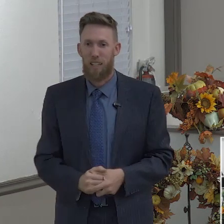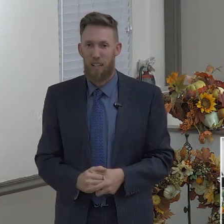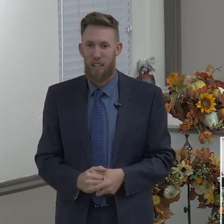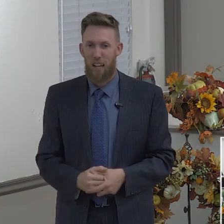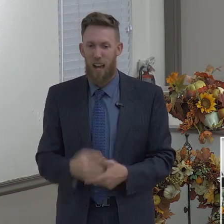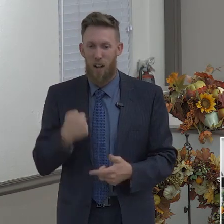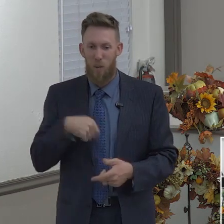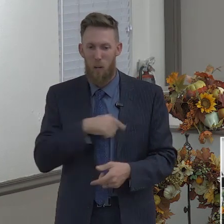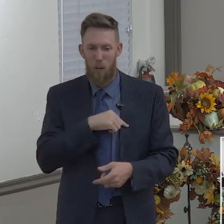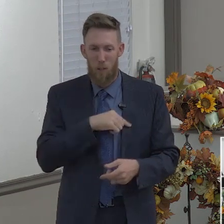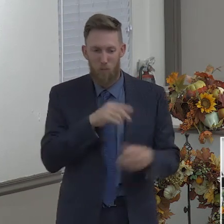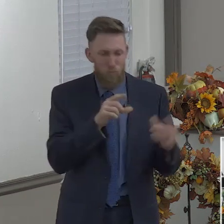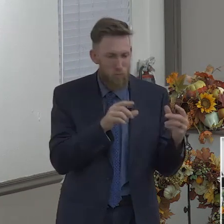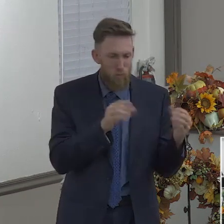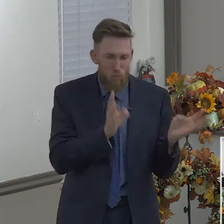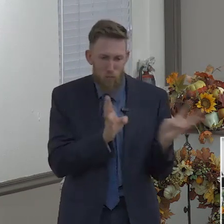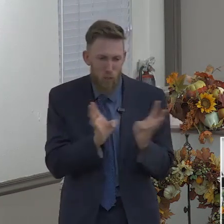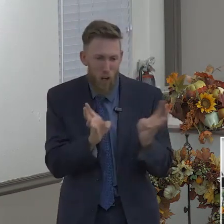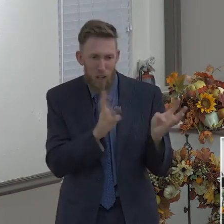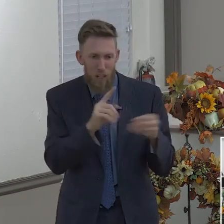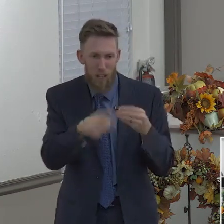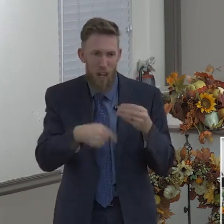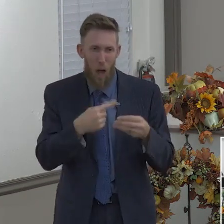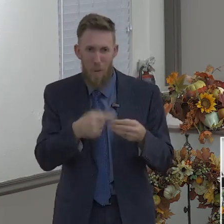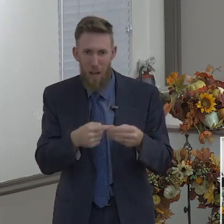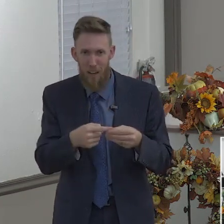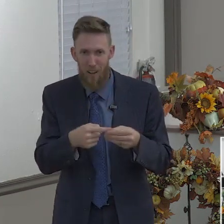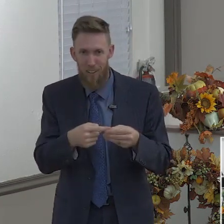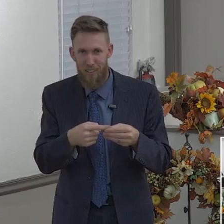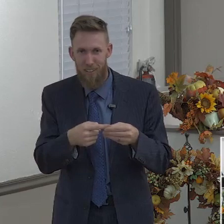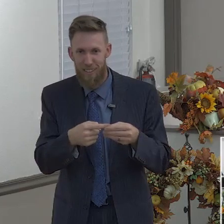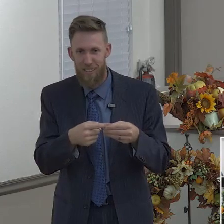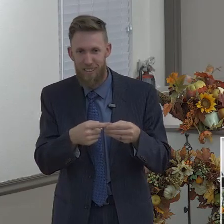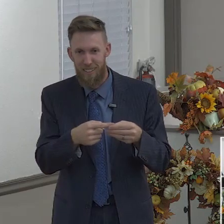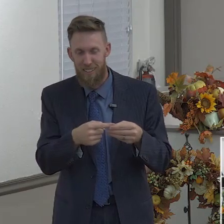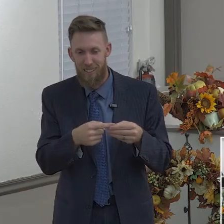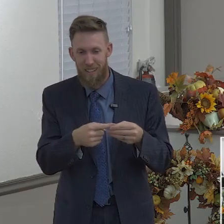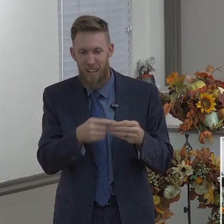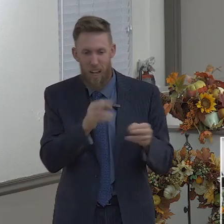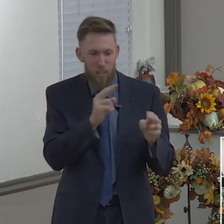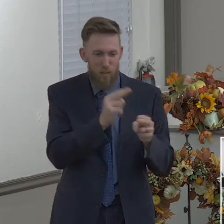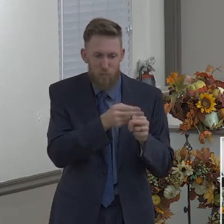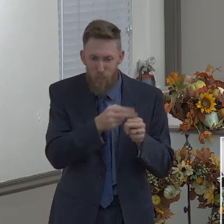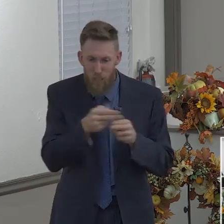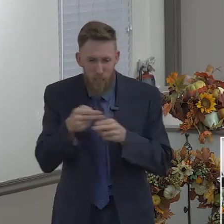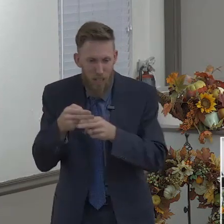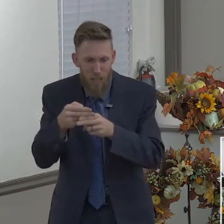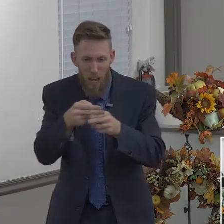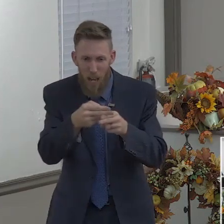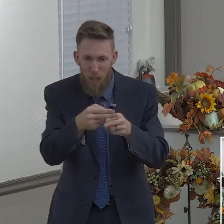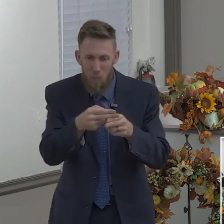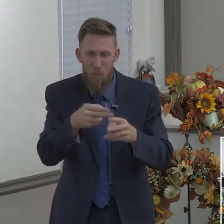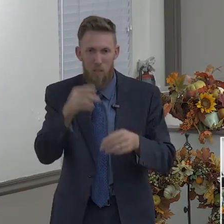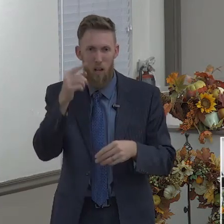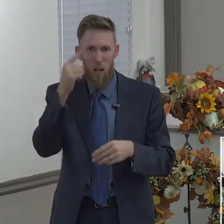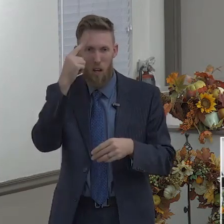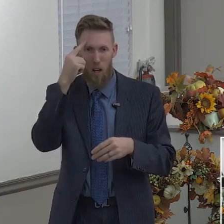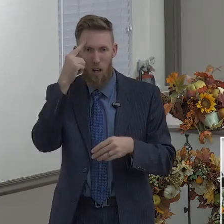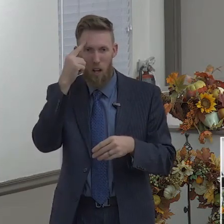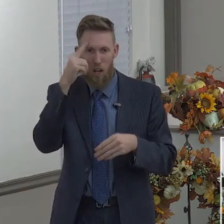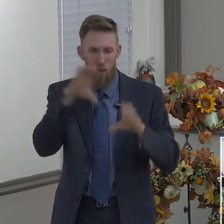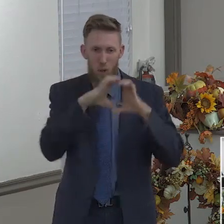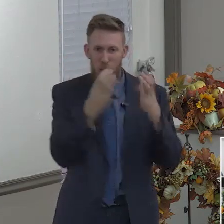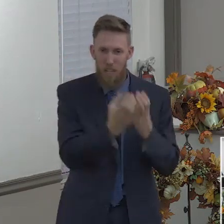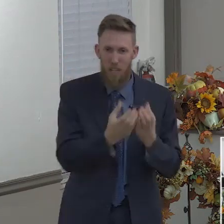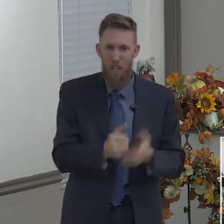guys aren't even millennials, and so I said, all right, let's take a vote, I said, how many want to be the Boomers, and they all raised their hand, and I was like, wow, do